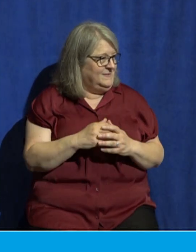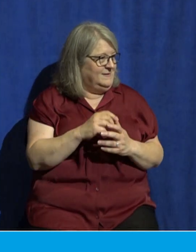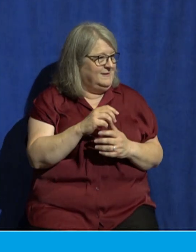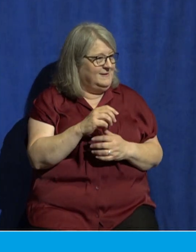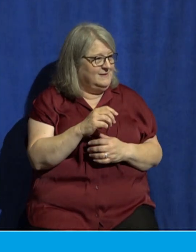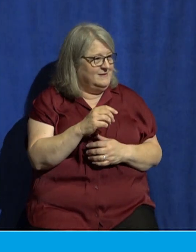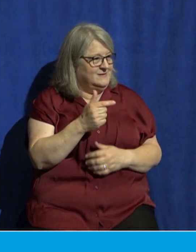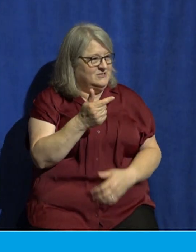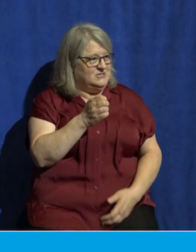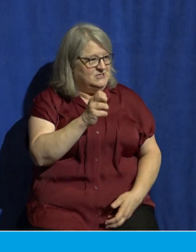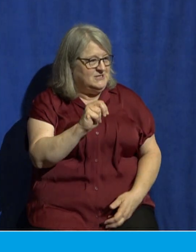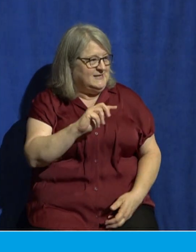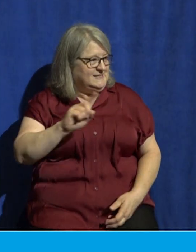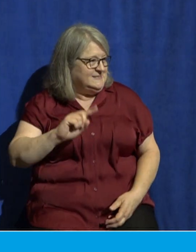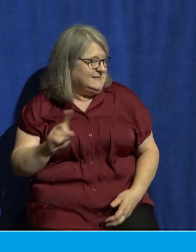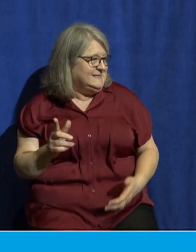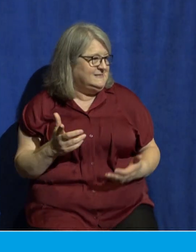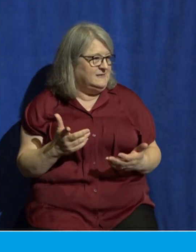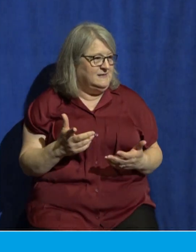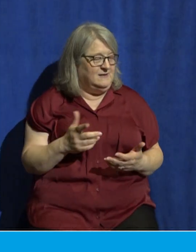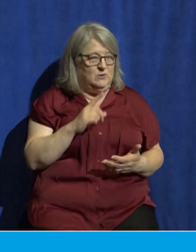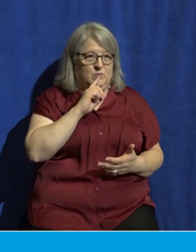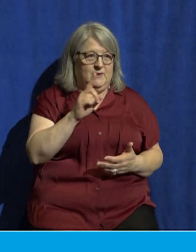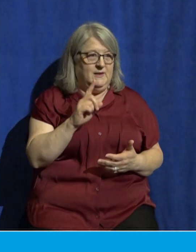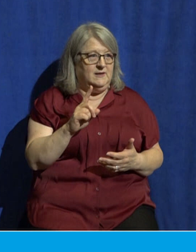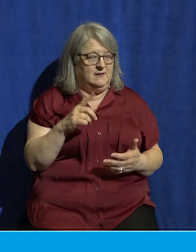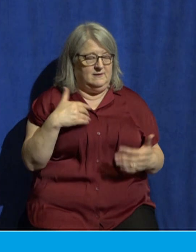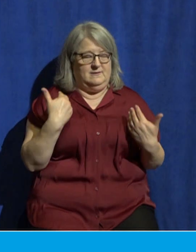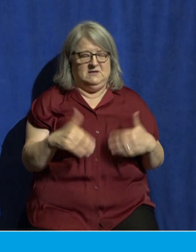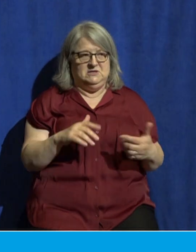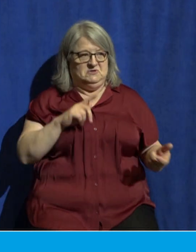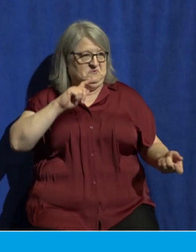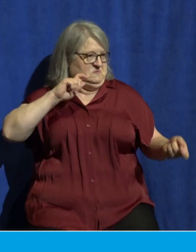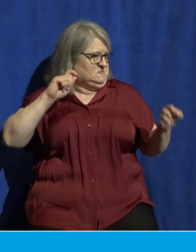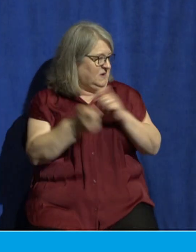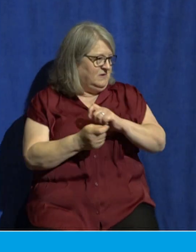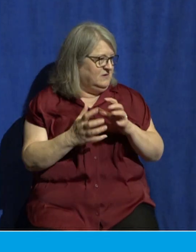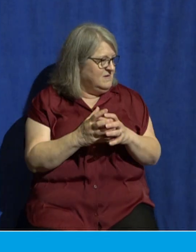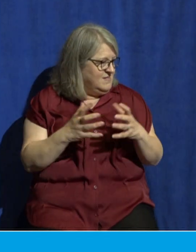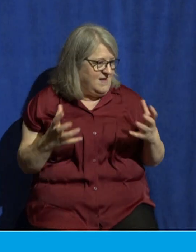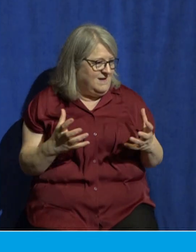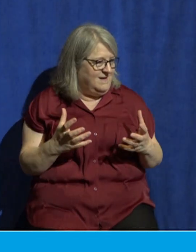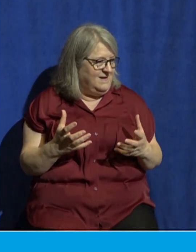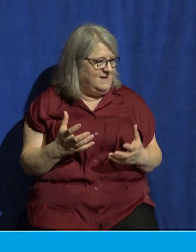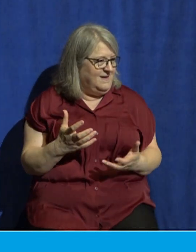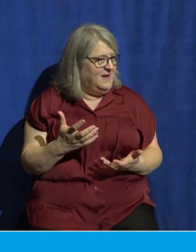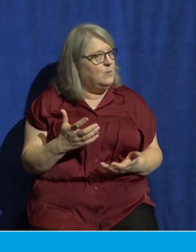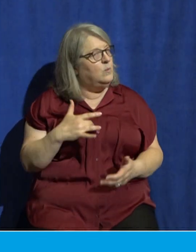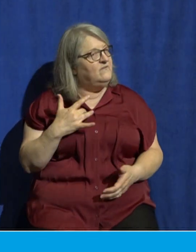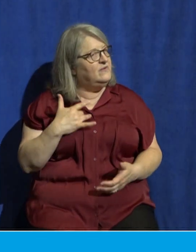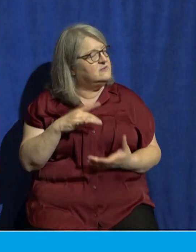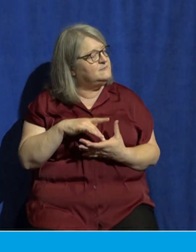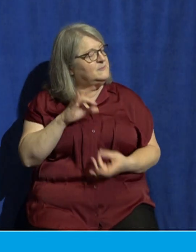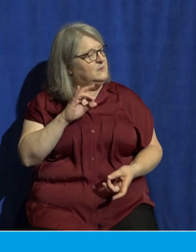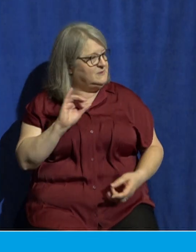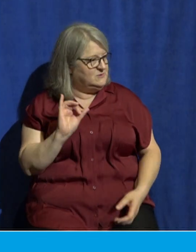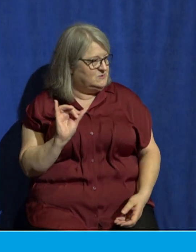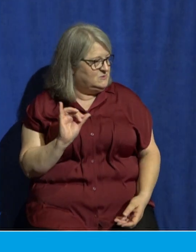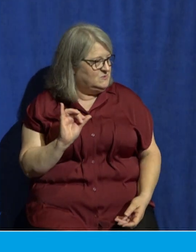seismic demographic shifts and we ultimately feel it spiritually. unprecedented numbers and